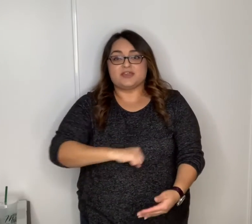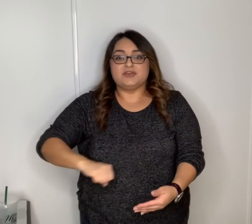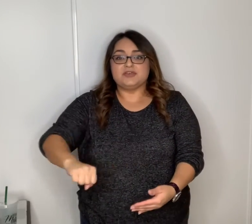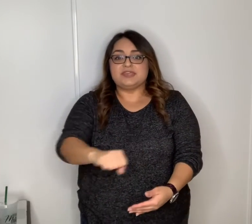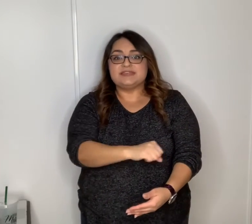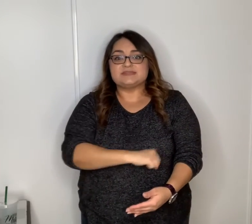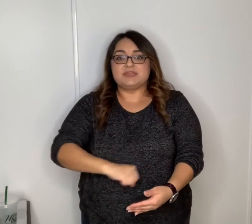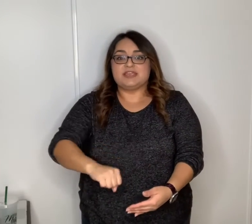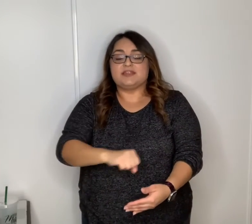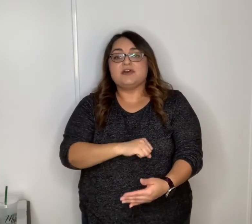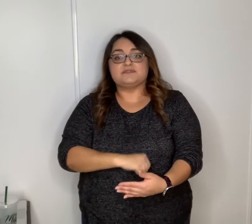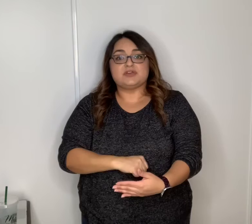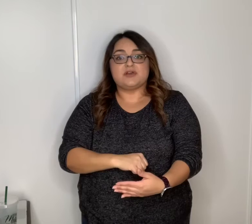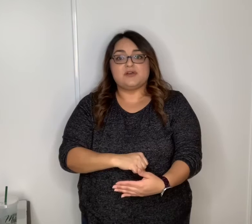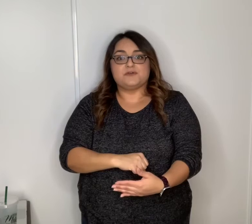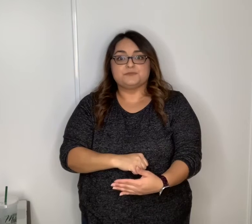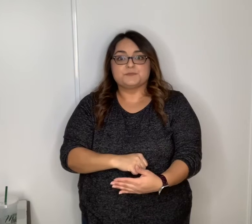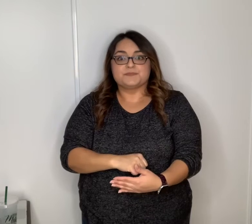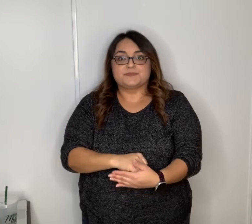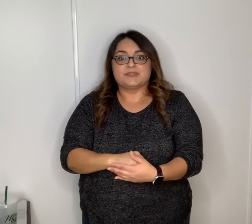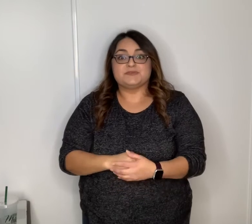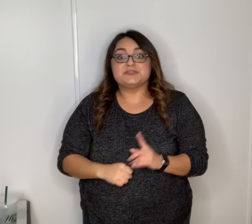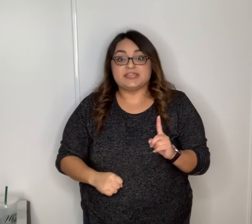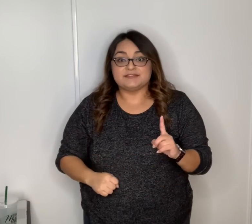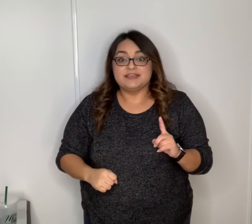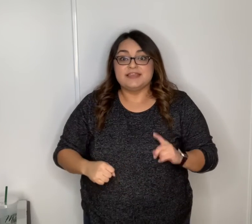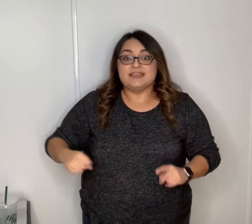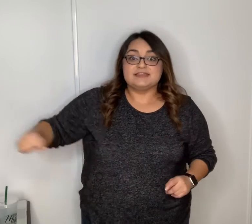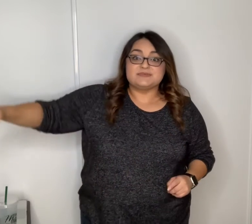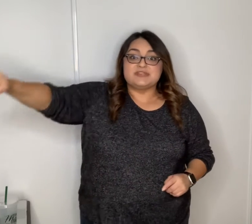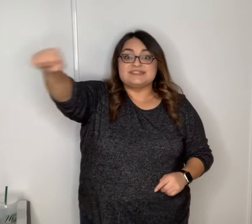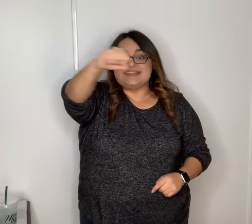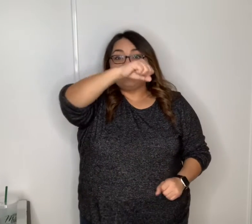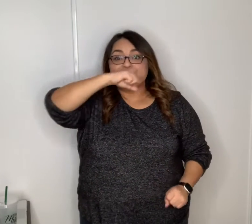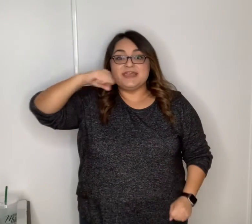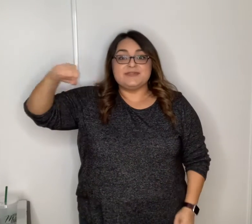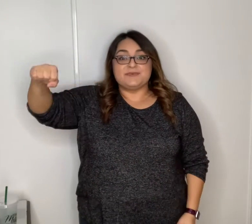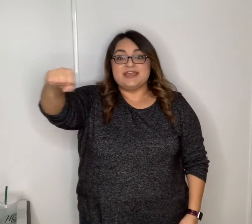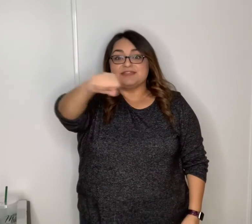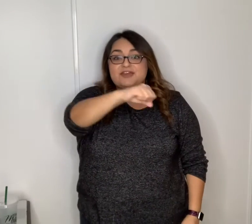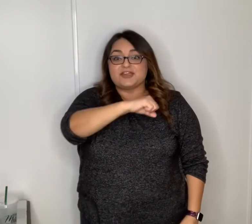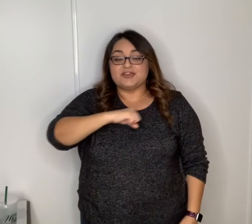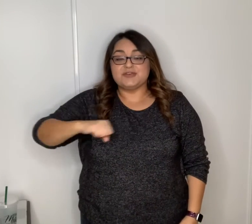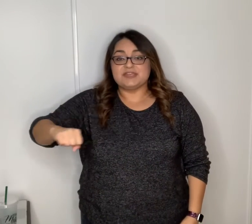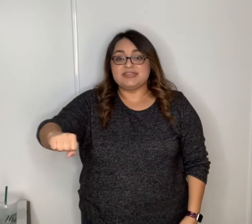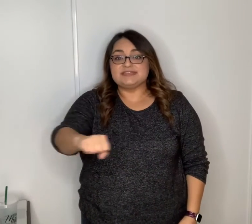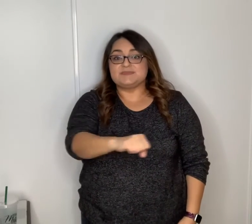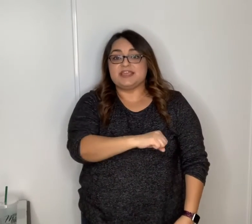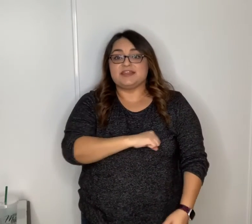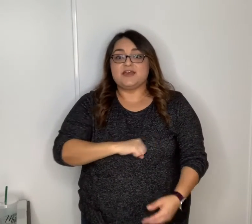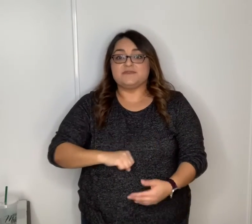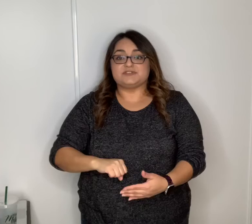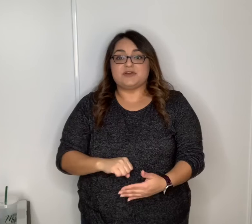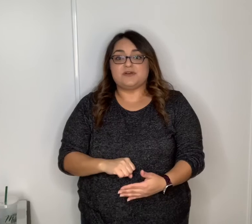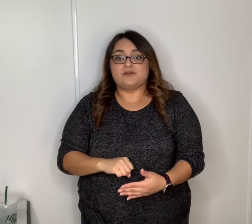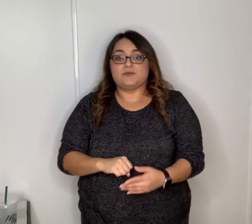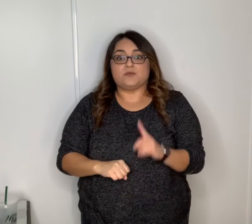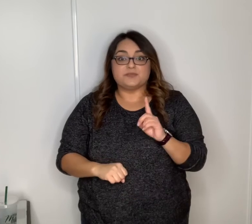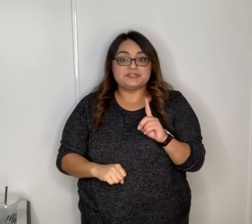cookies made of dough let me do it again yes we'll sip it with our cookies made of dough one more